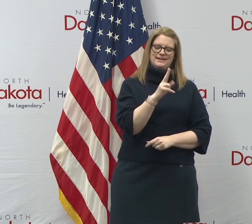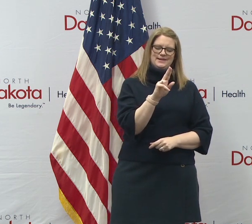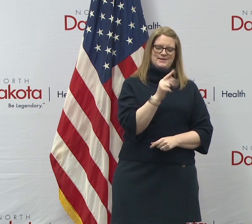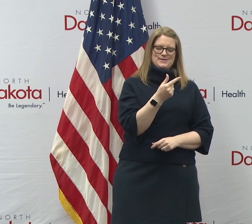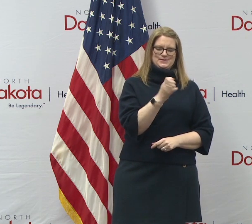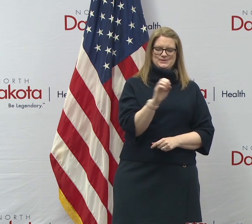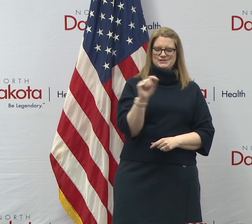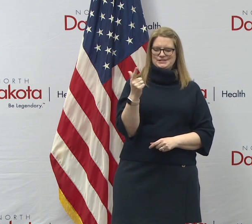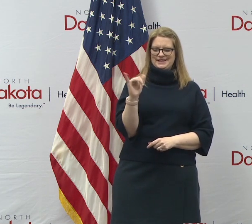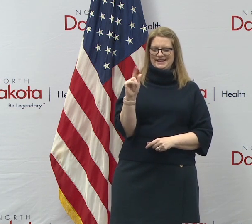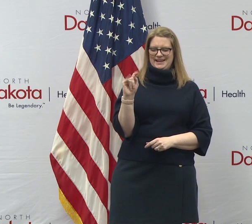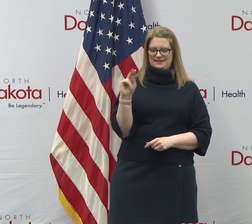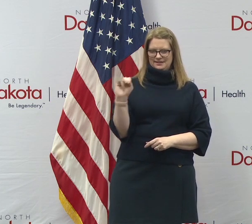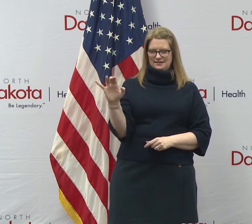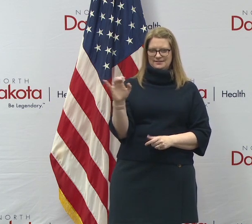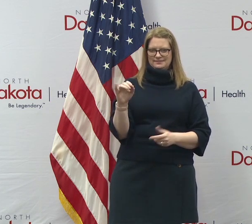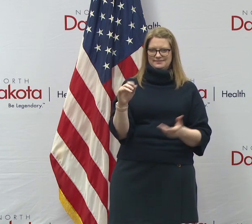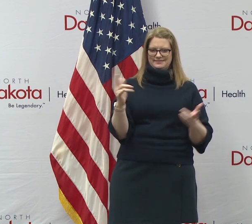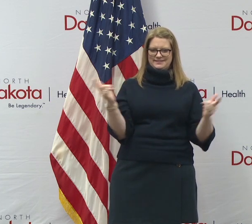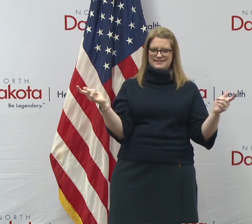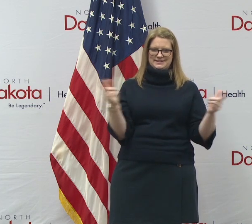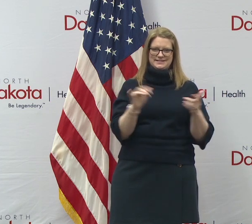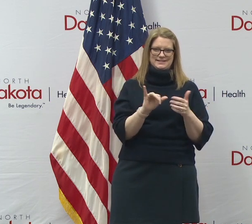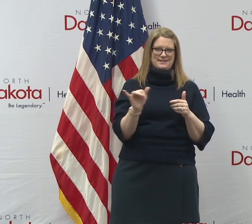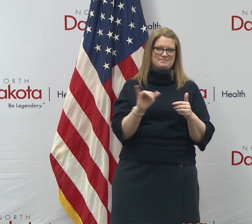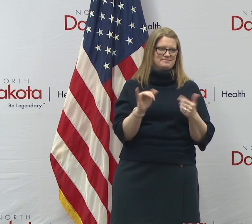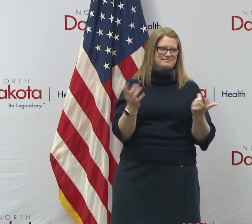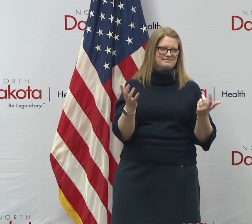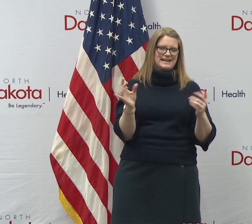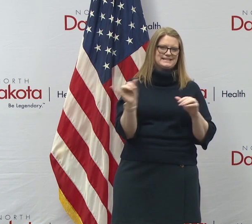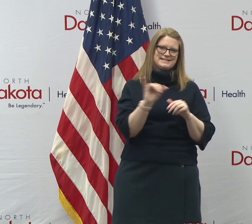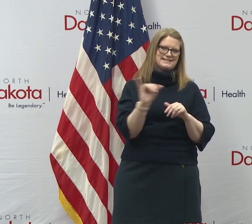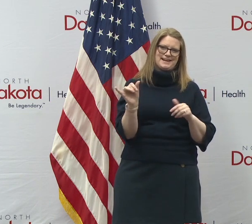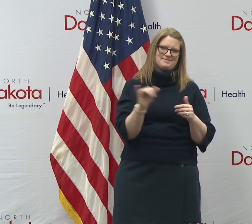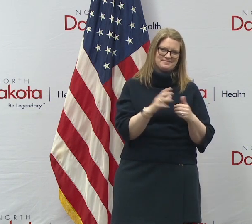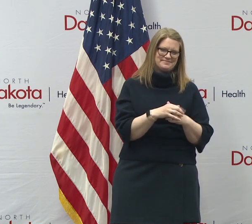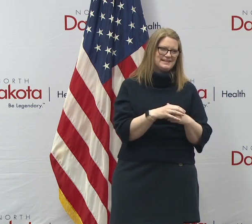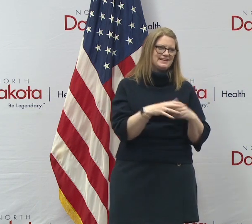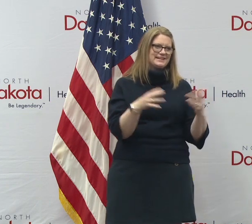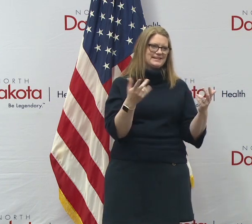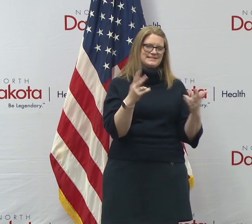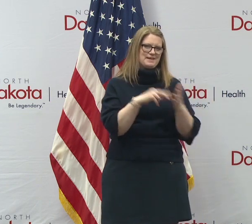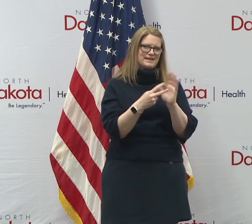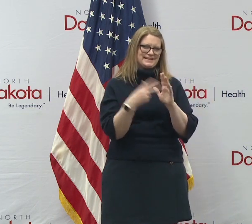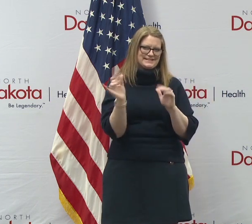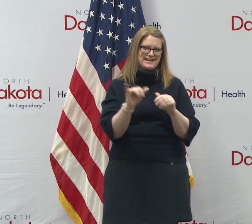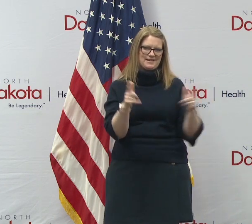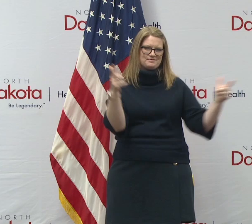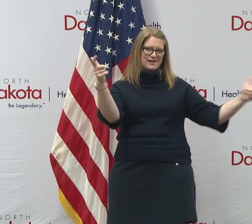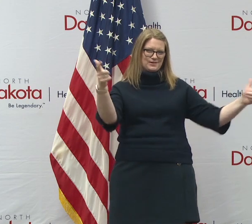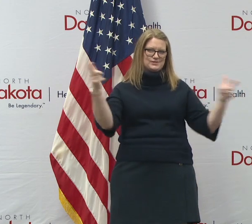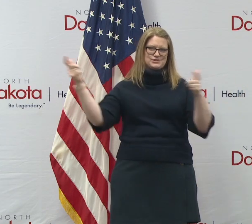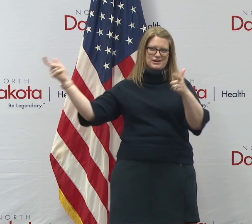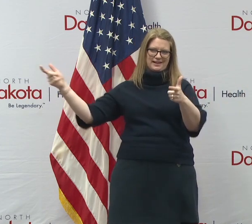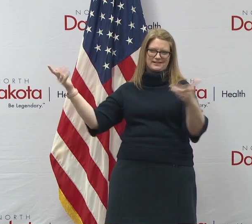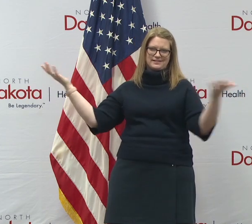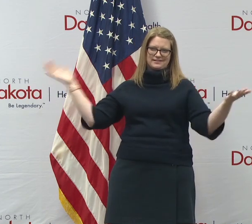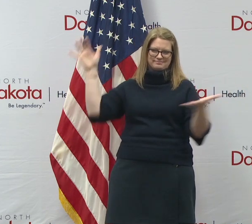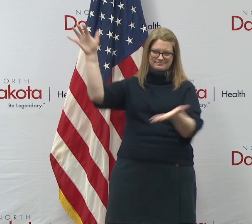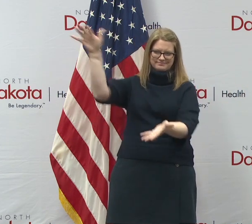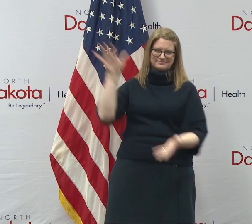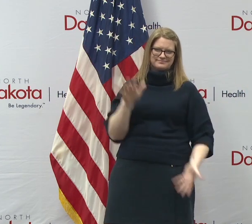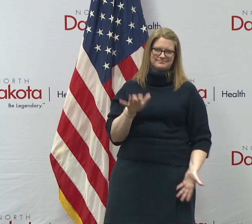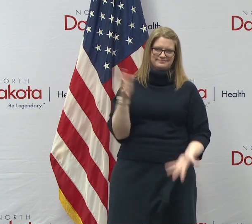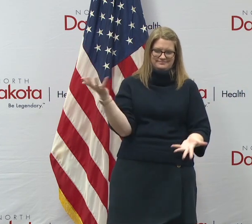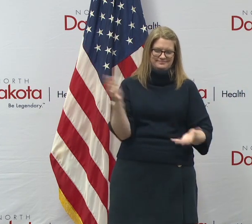I'm watching now to see is because there was something that was okay. There was something yesterday was okay. There's okay.